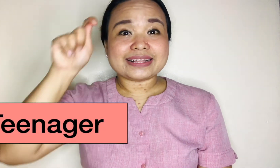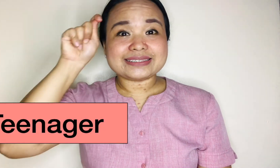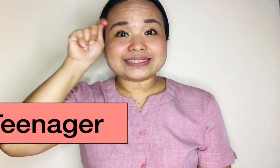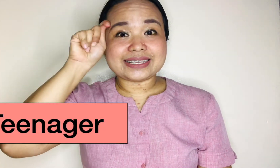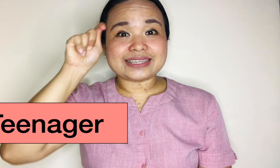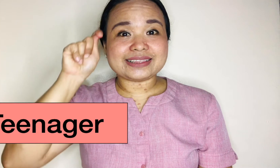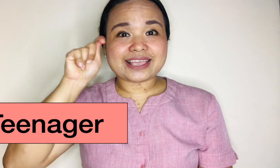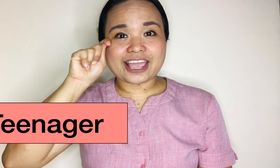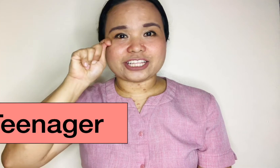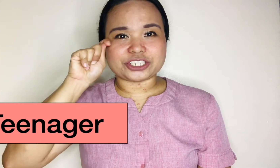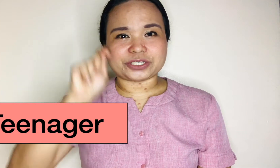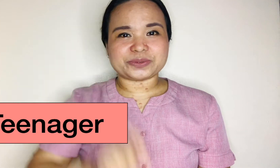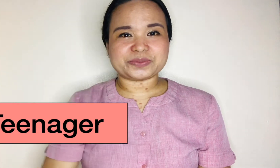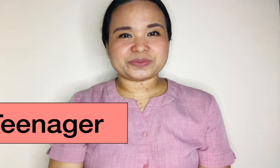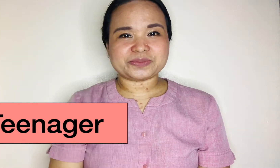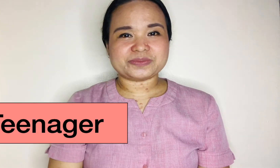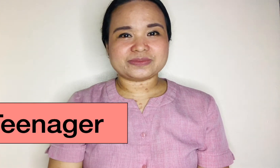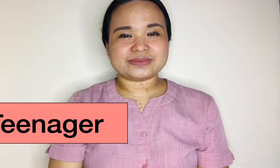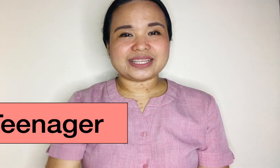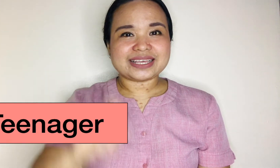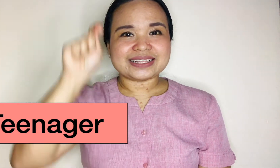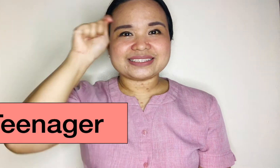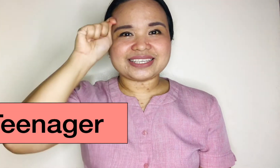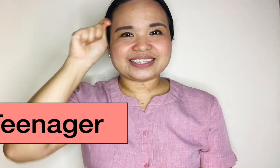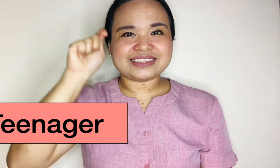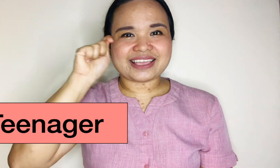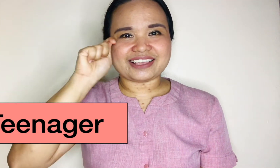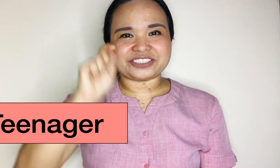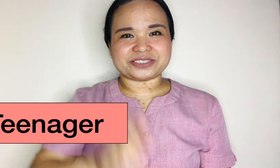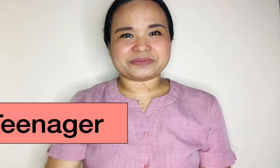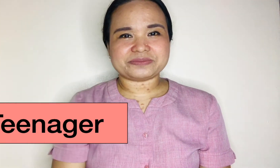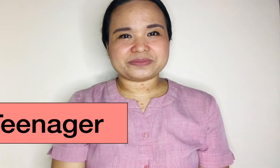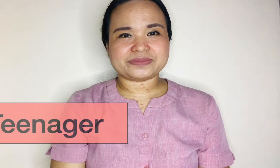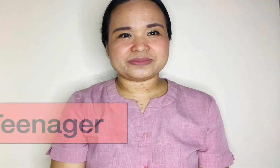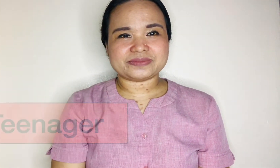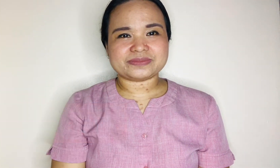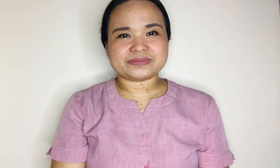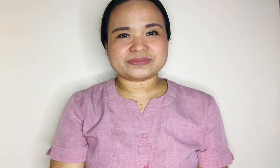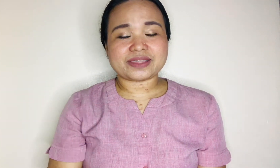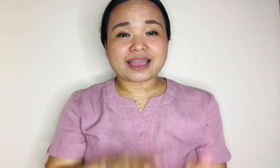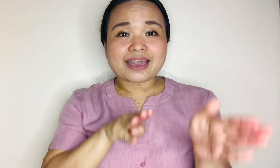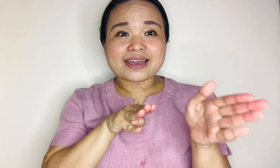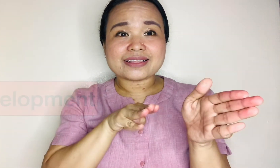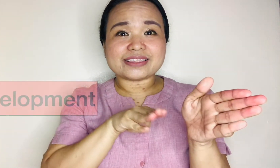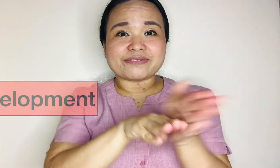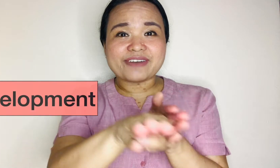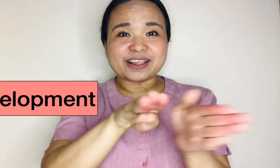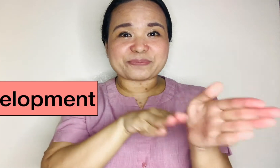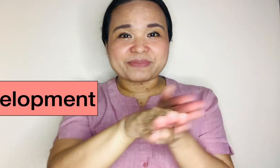Team Ager, Team Ager. Development,